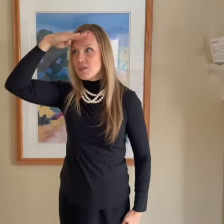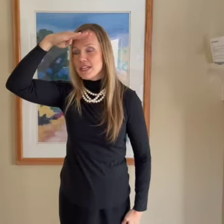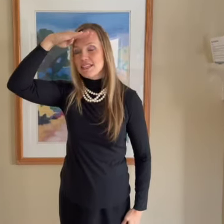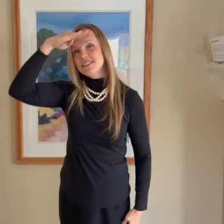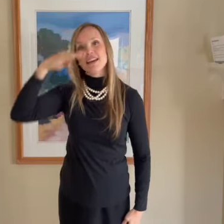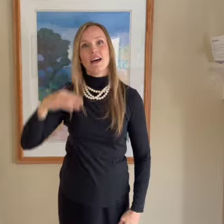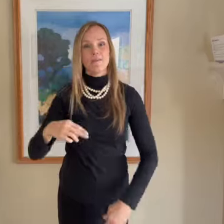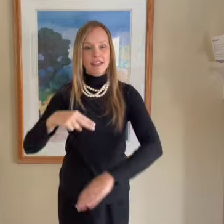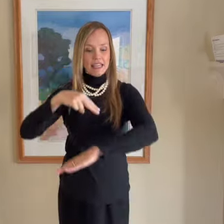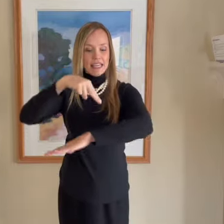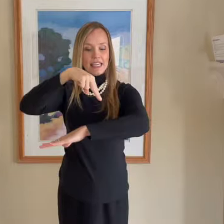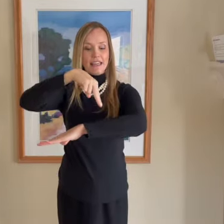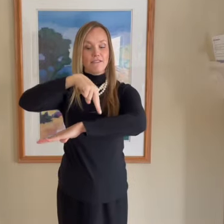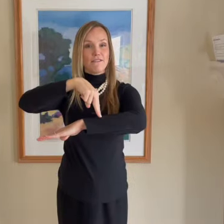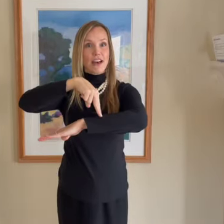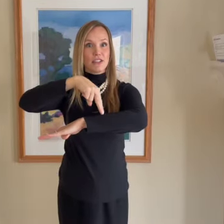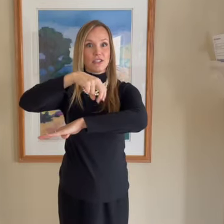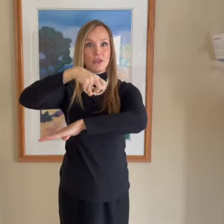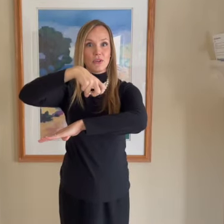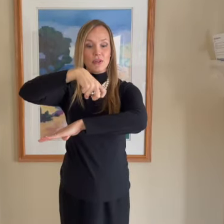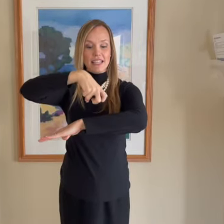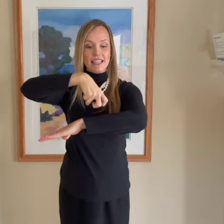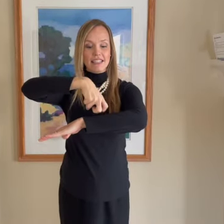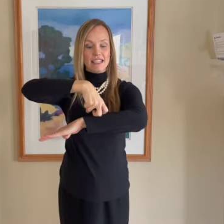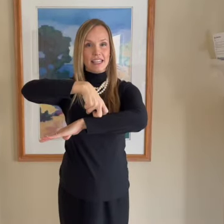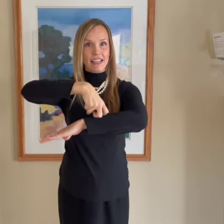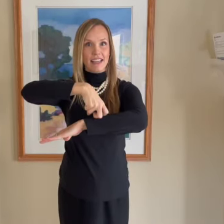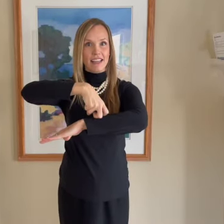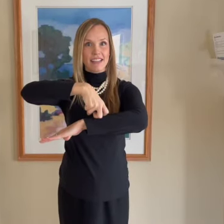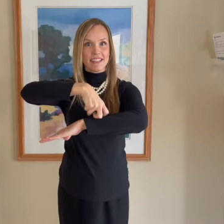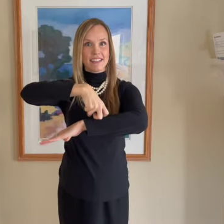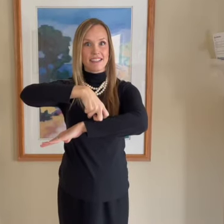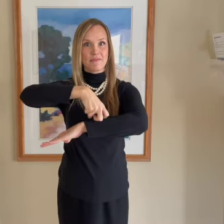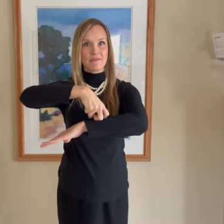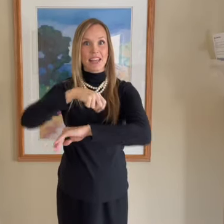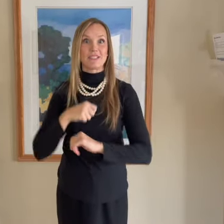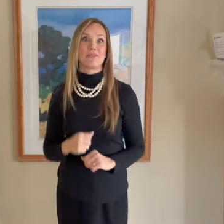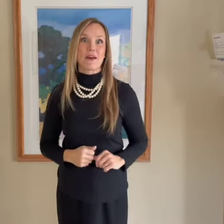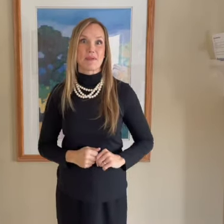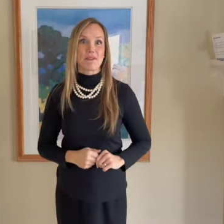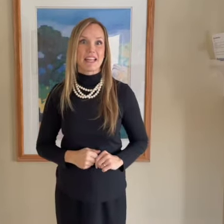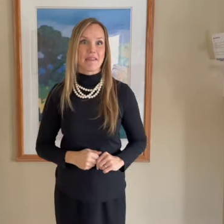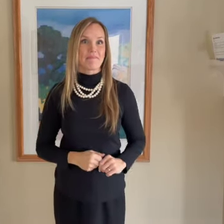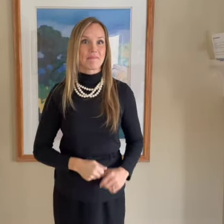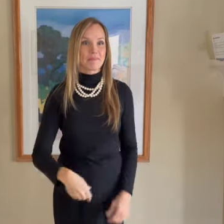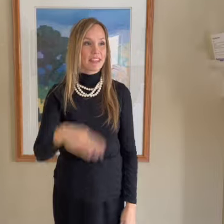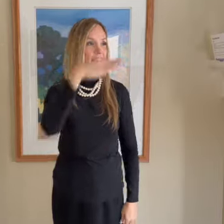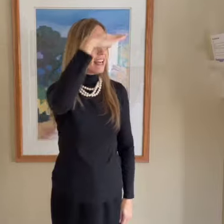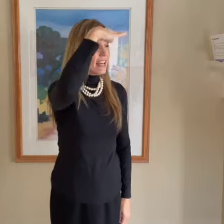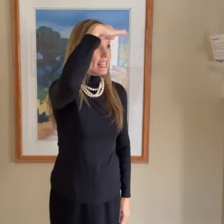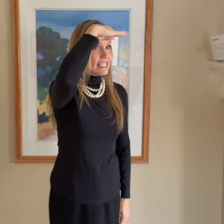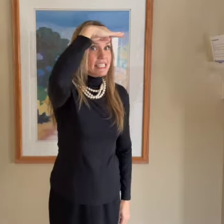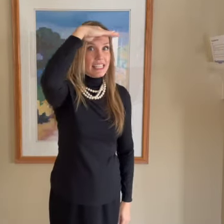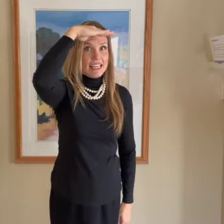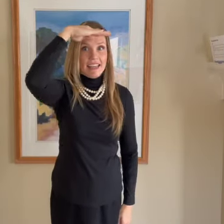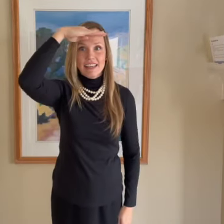wisdom, he fell to his knees. Let's do that one more time. Seeking